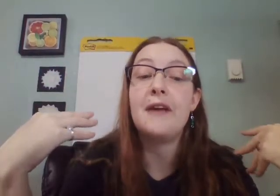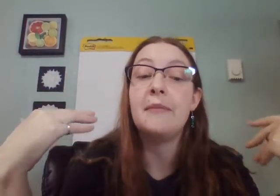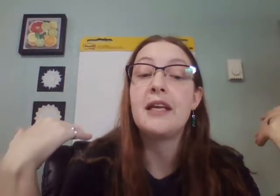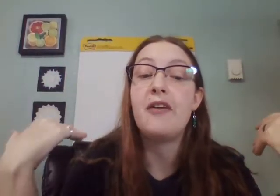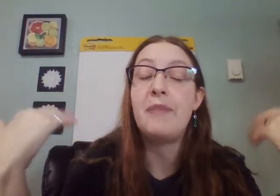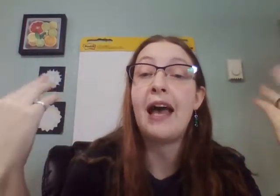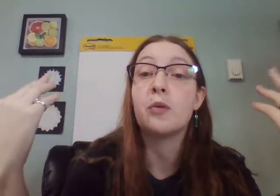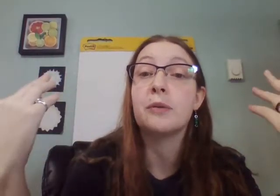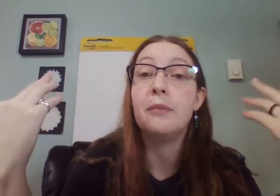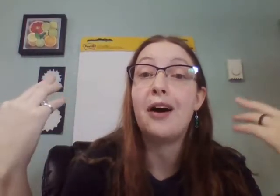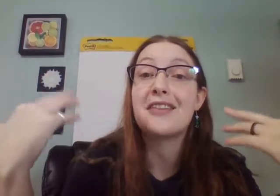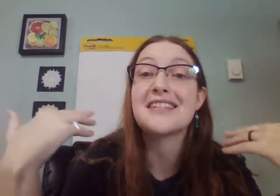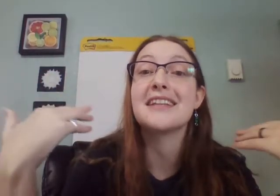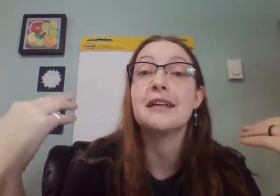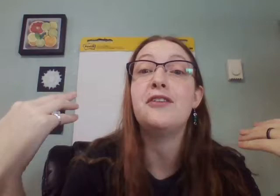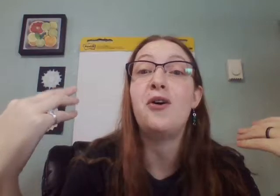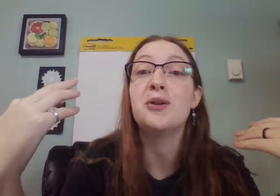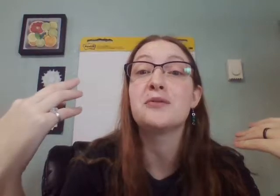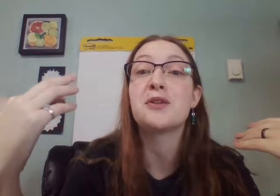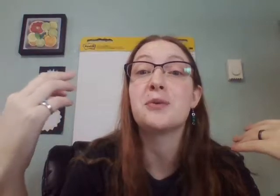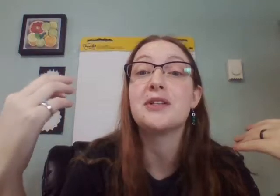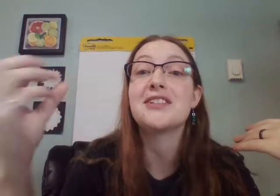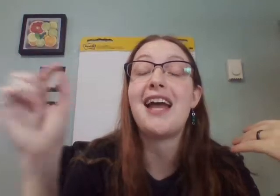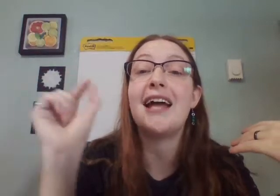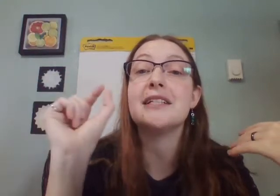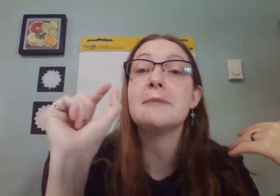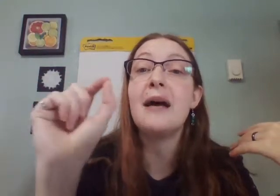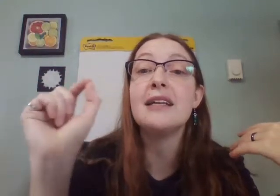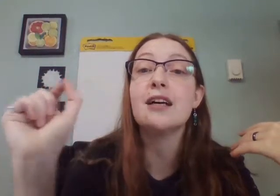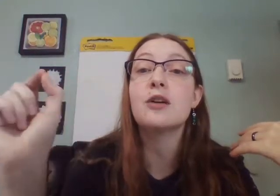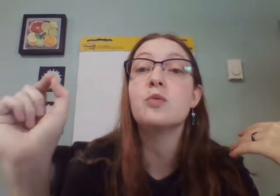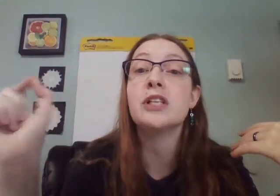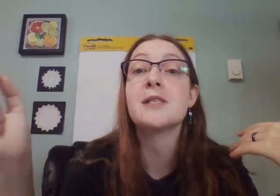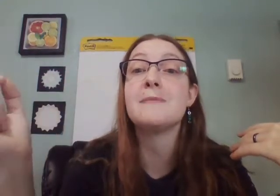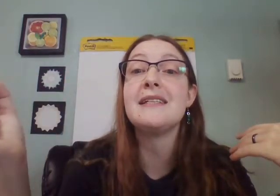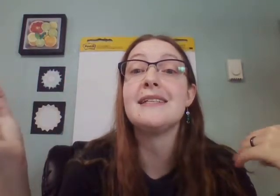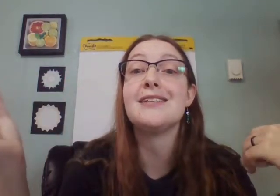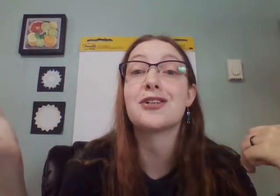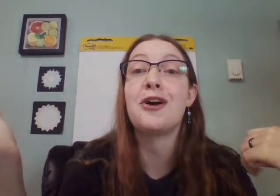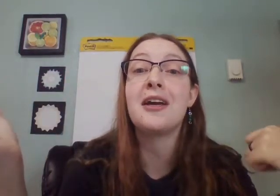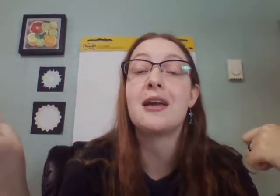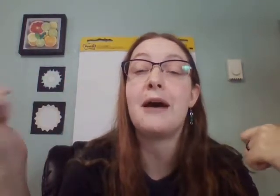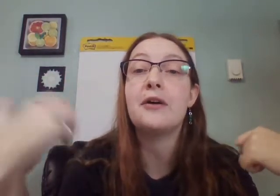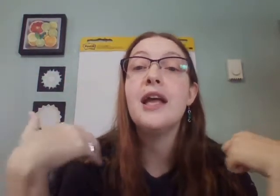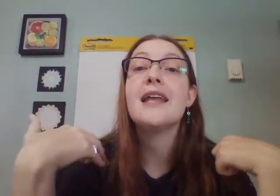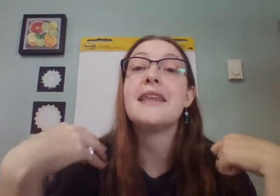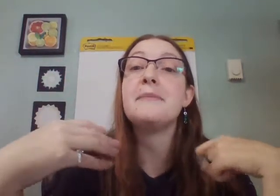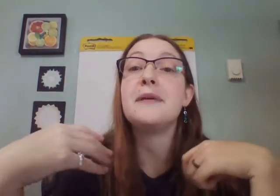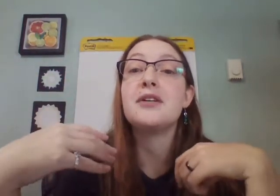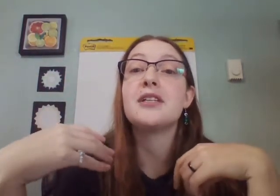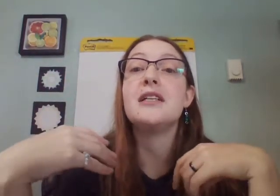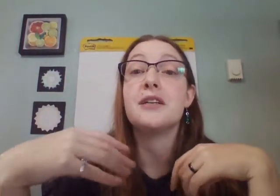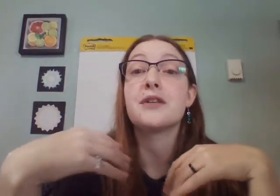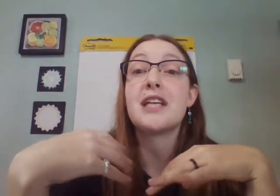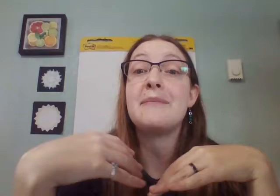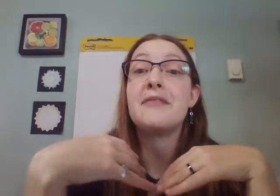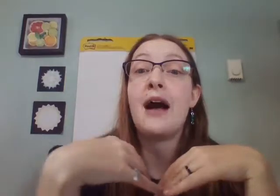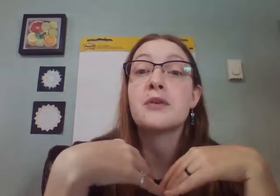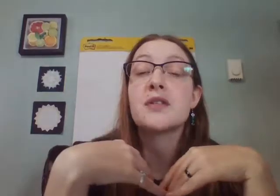family of bagworm moths live all over the world. And depending on which species you're talking about, they build a different type of house.